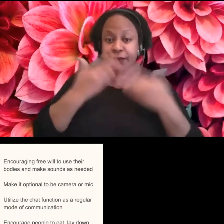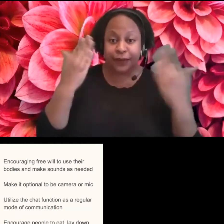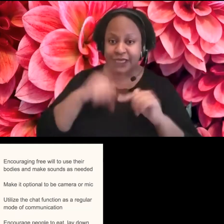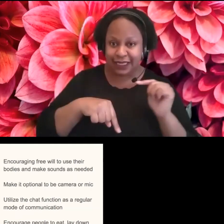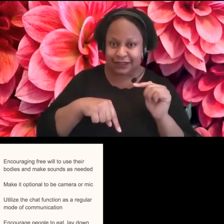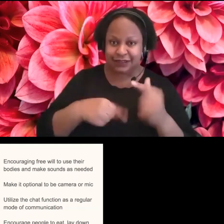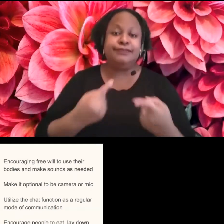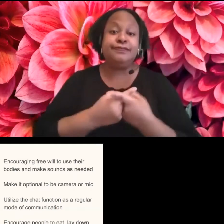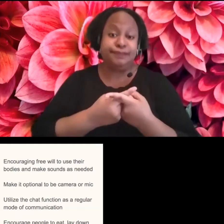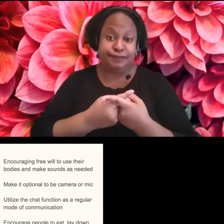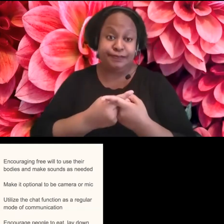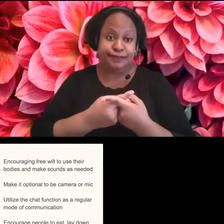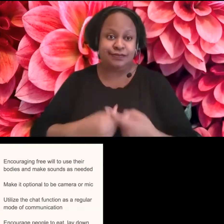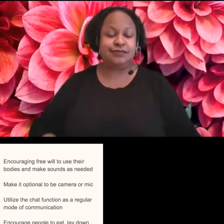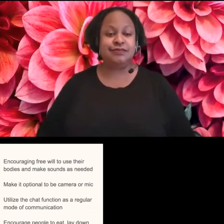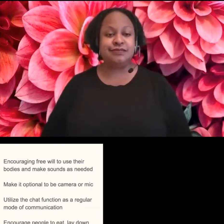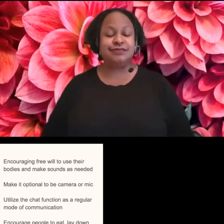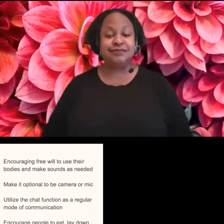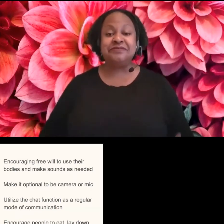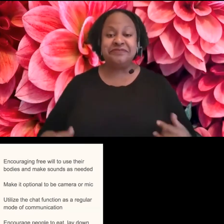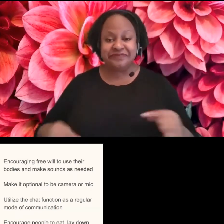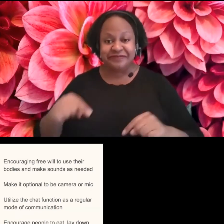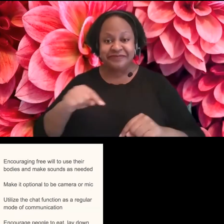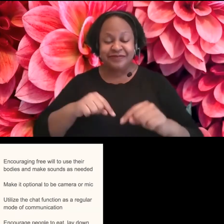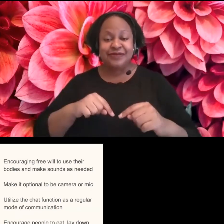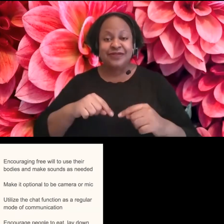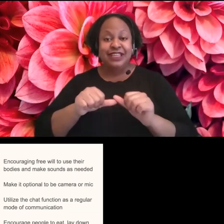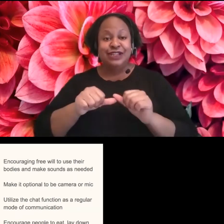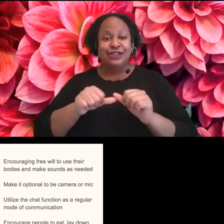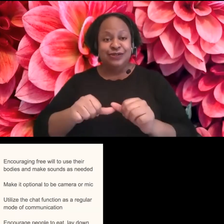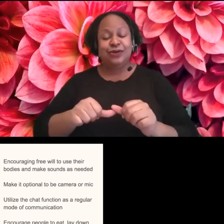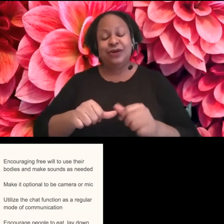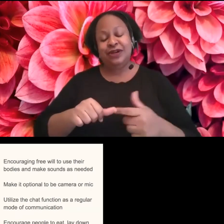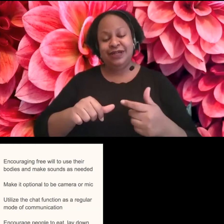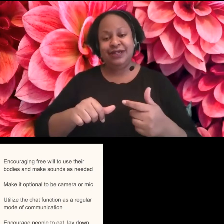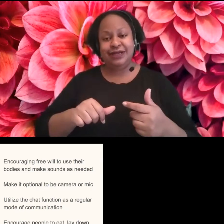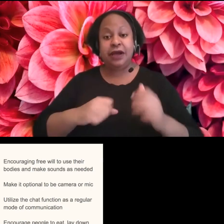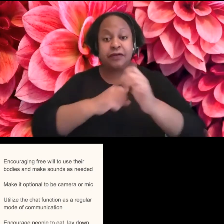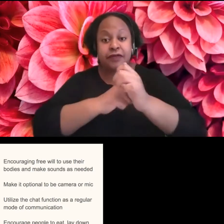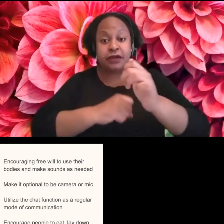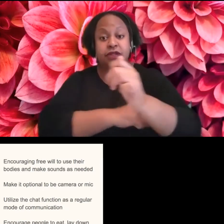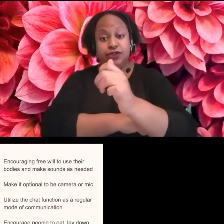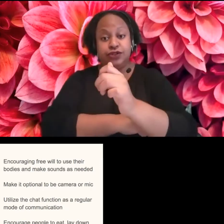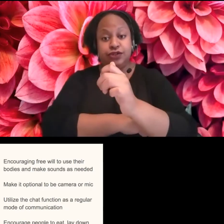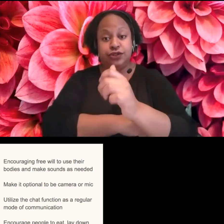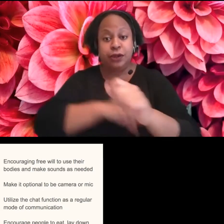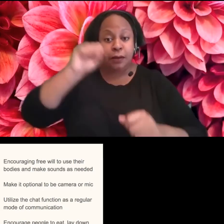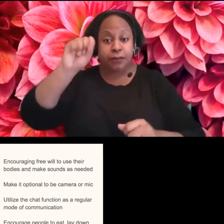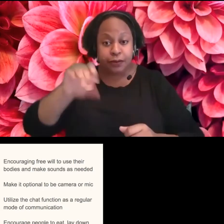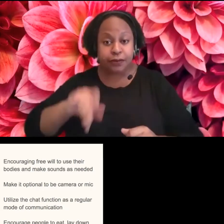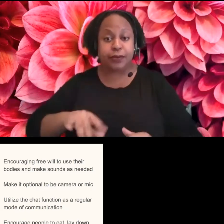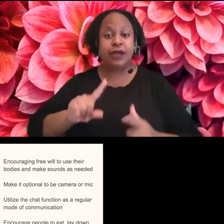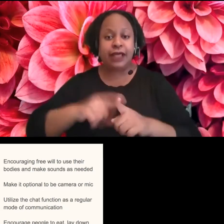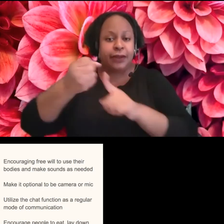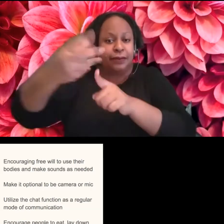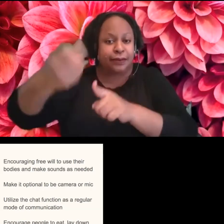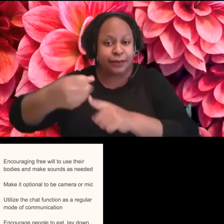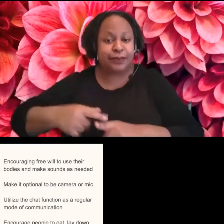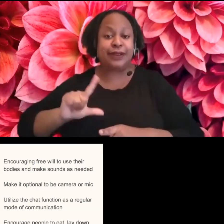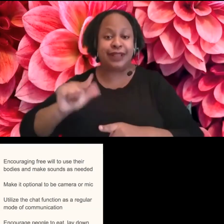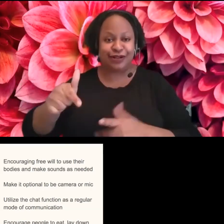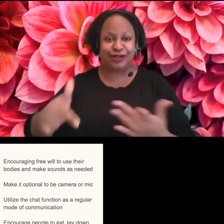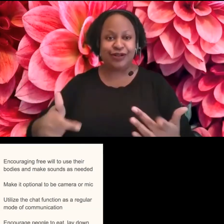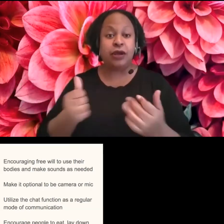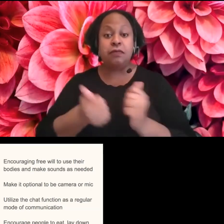very into foundational principles and then moving forward with those, with the details, uh, the most important part of creating any relaxed